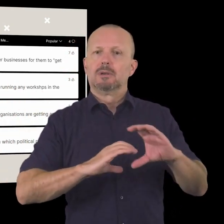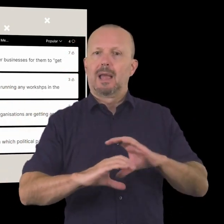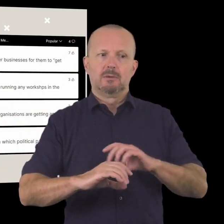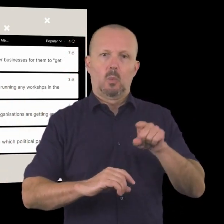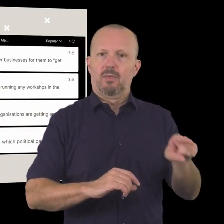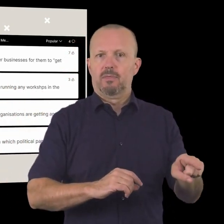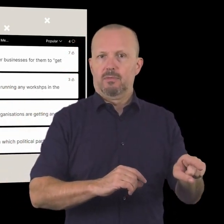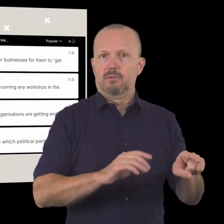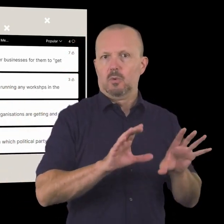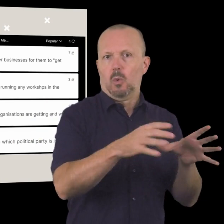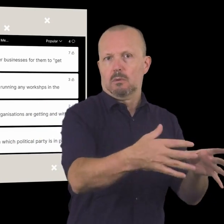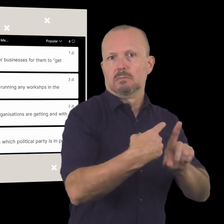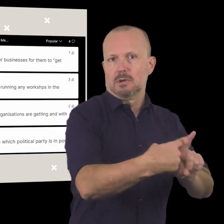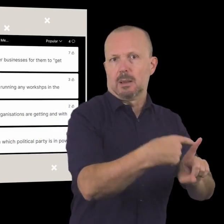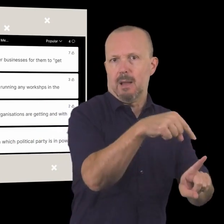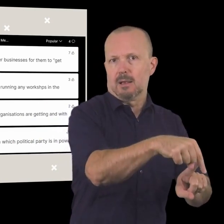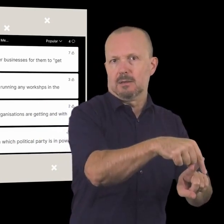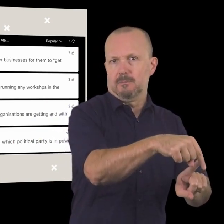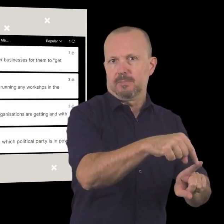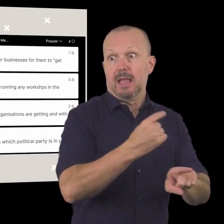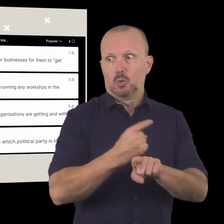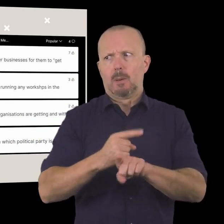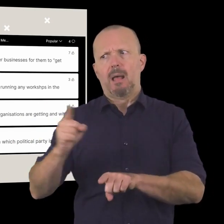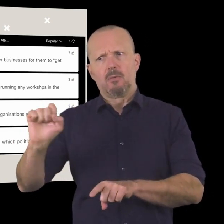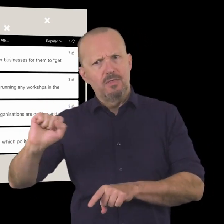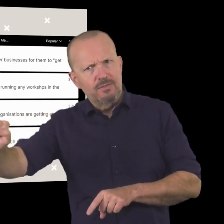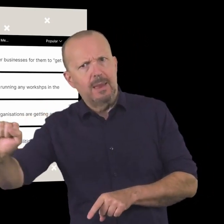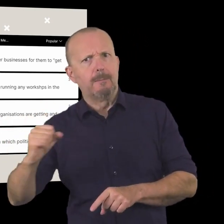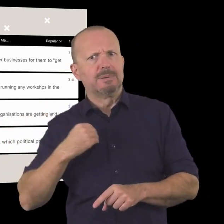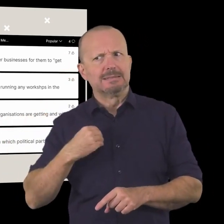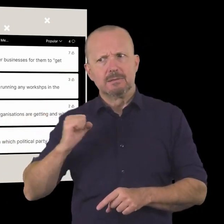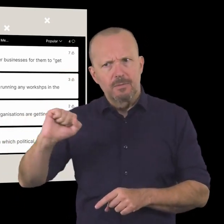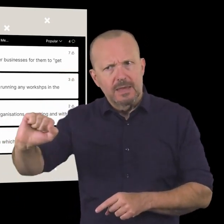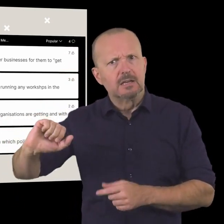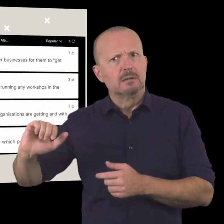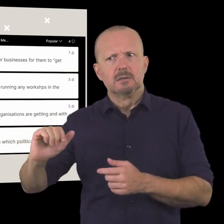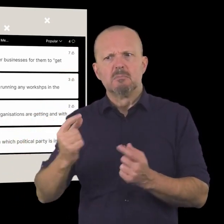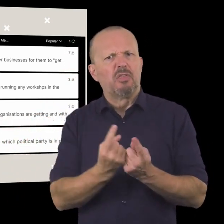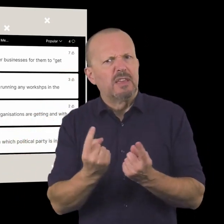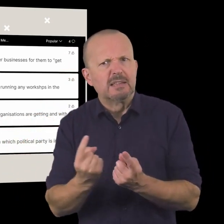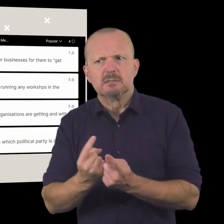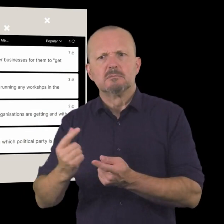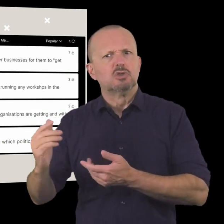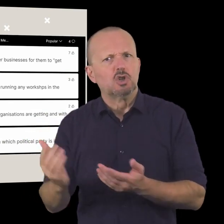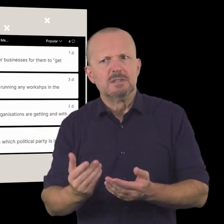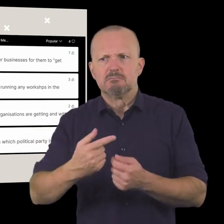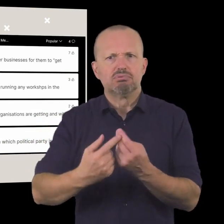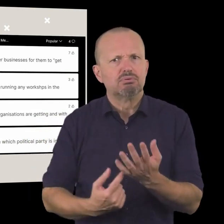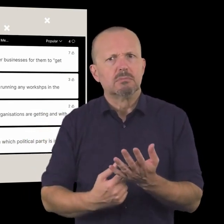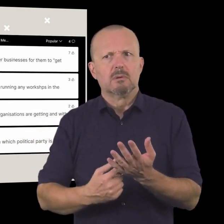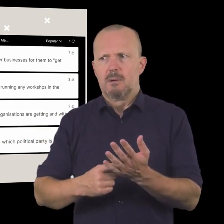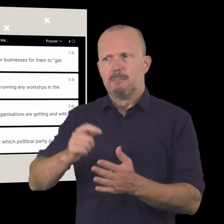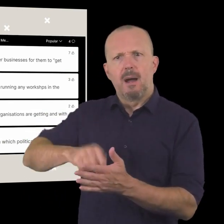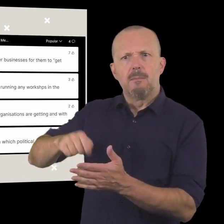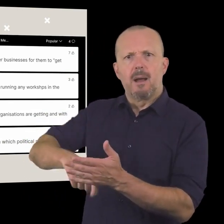but you are still the conduit uh and talk about what they have and how that can be of benefit to those who are the